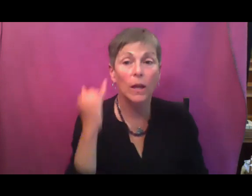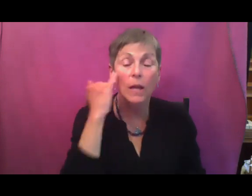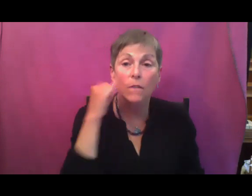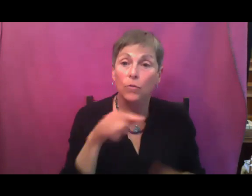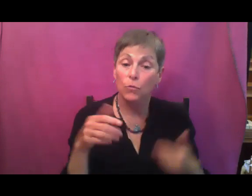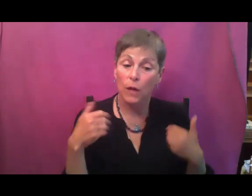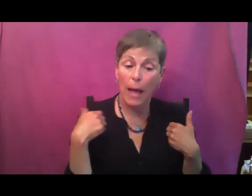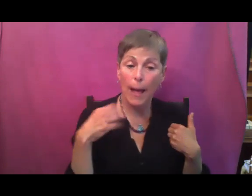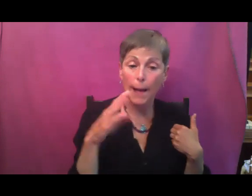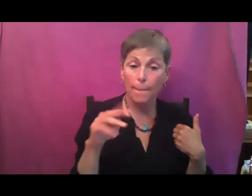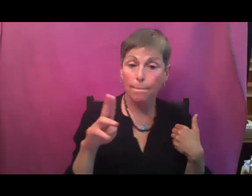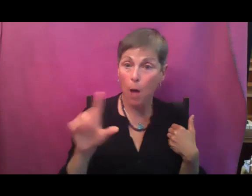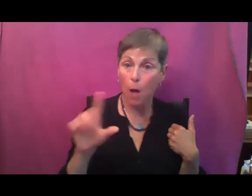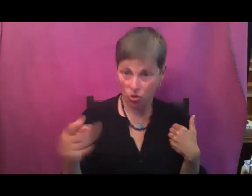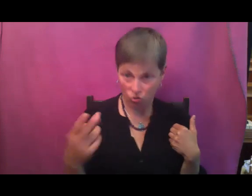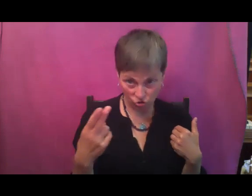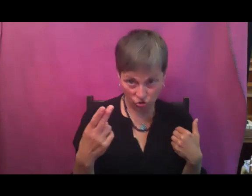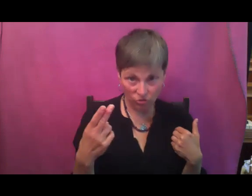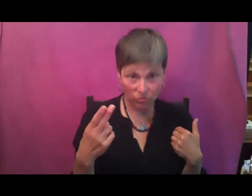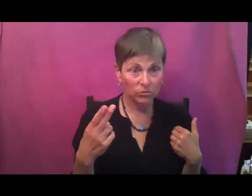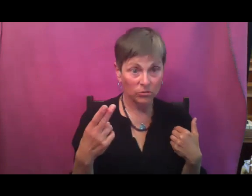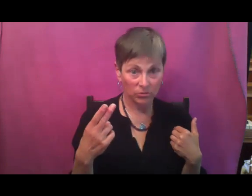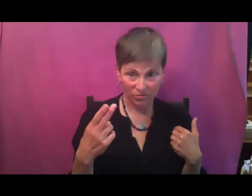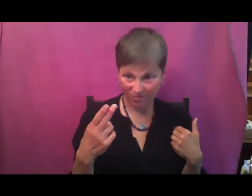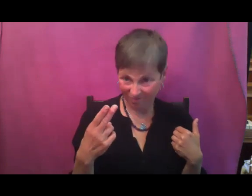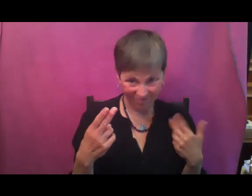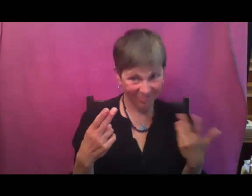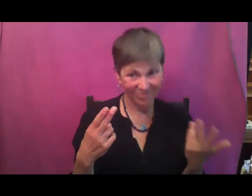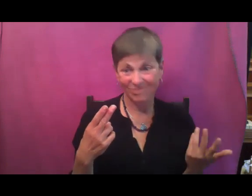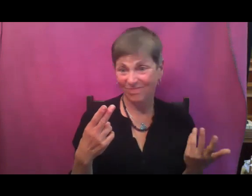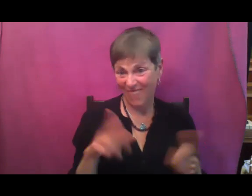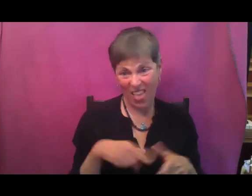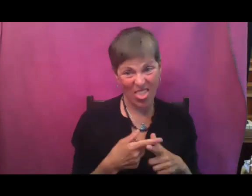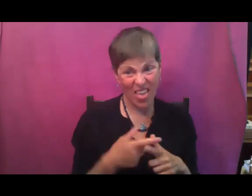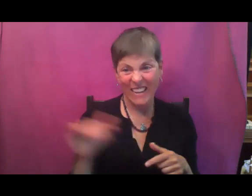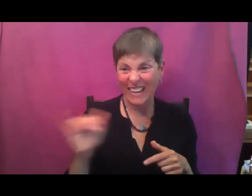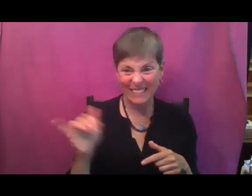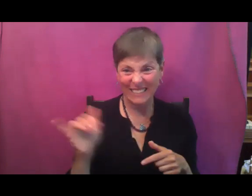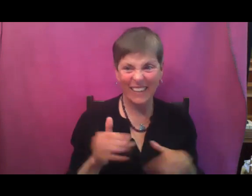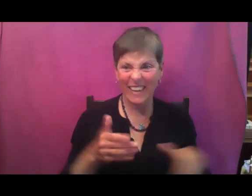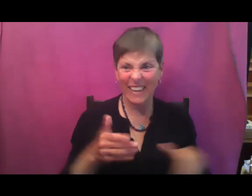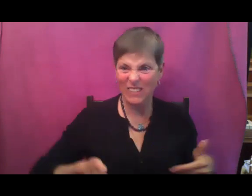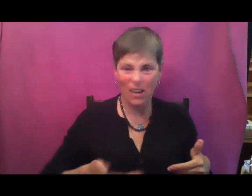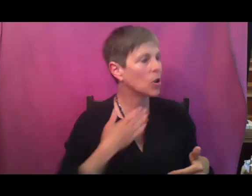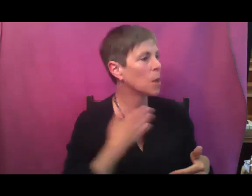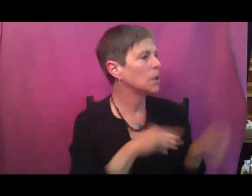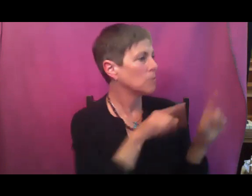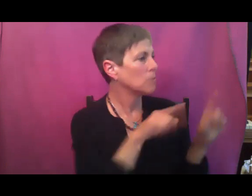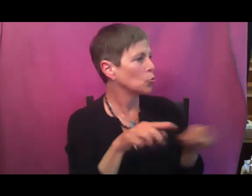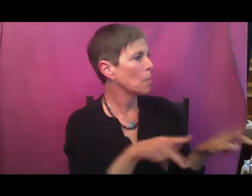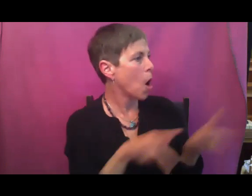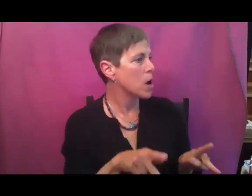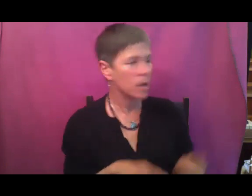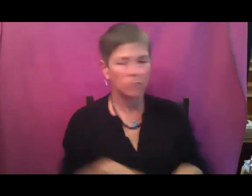you are just inviting slugs to the party. So advantages are not always